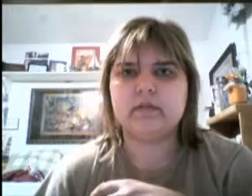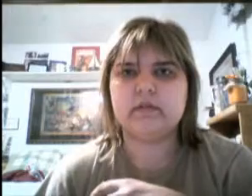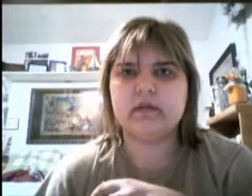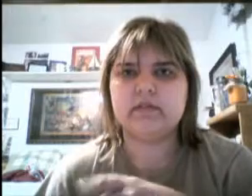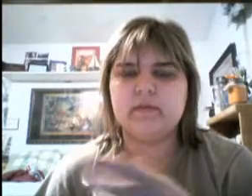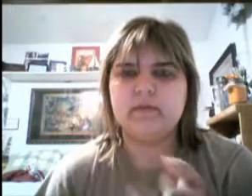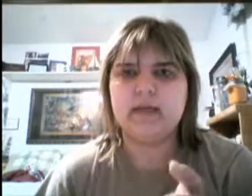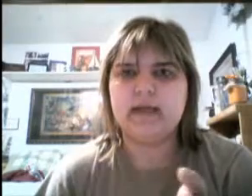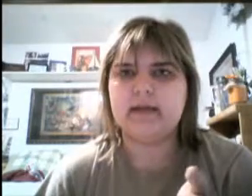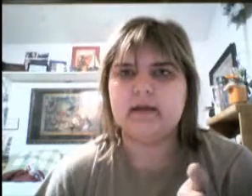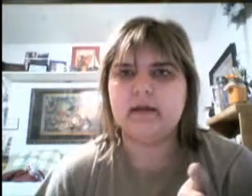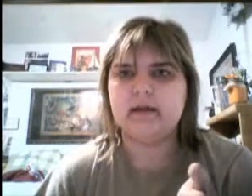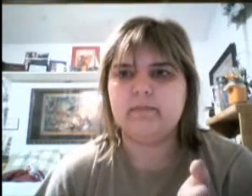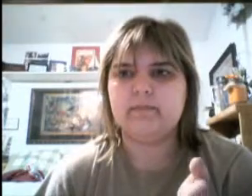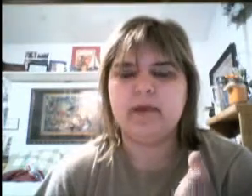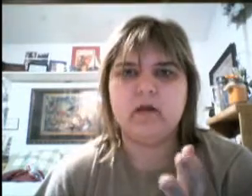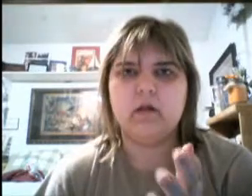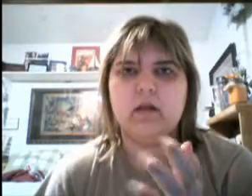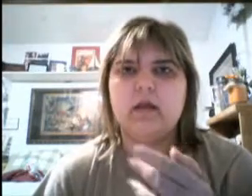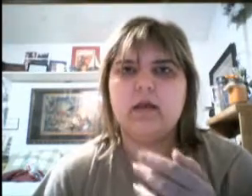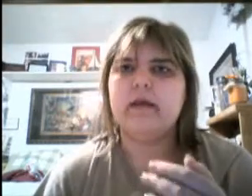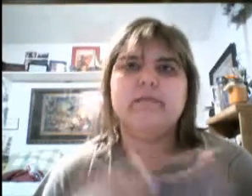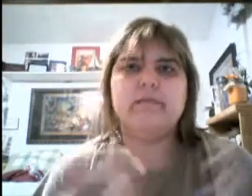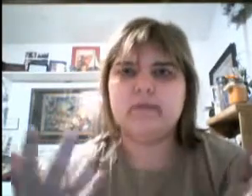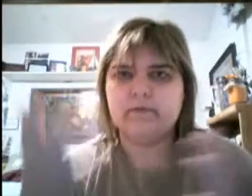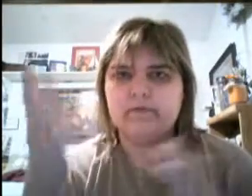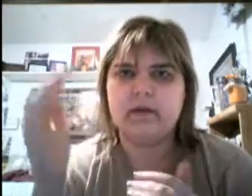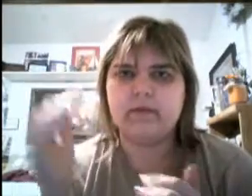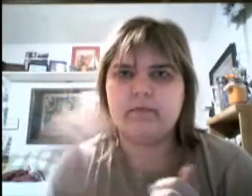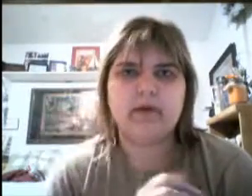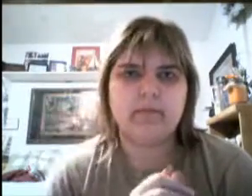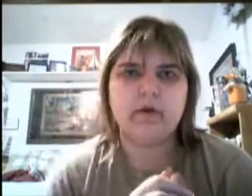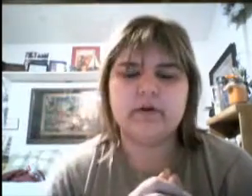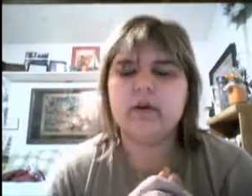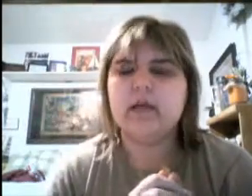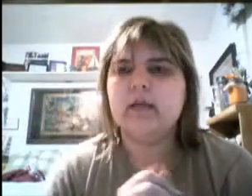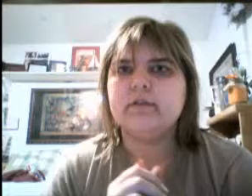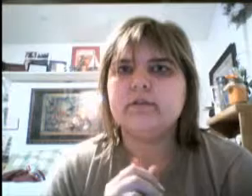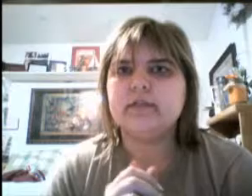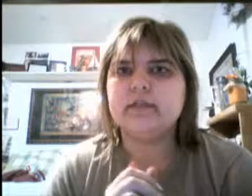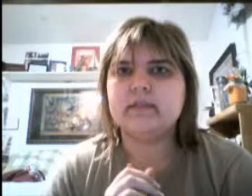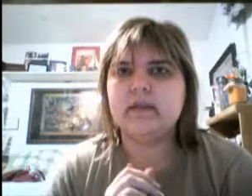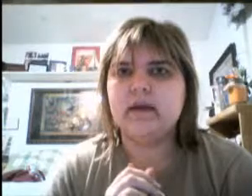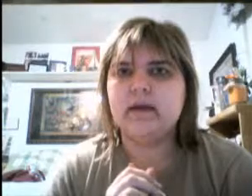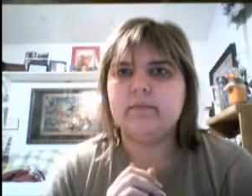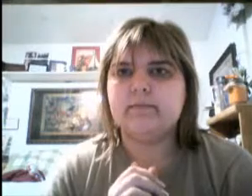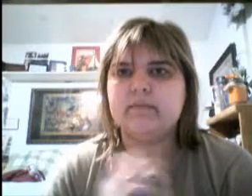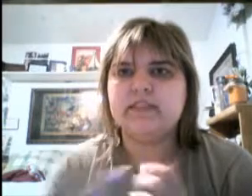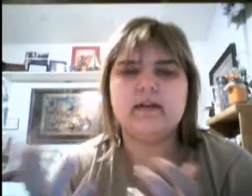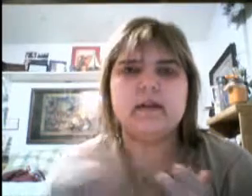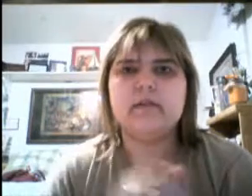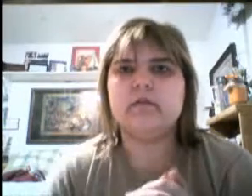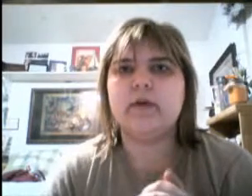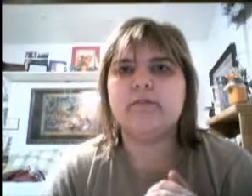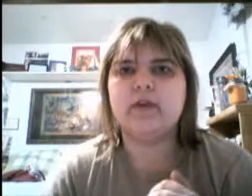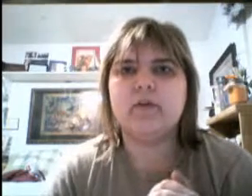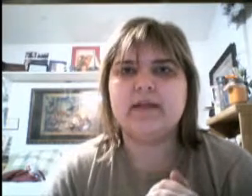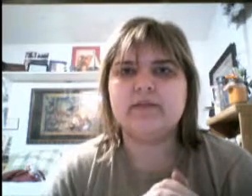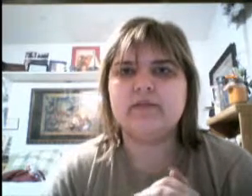going to be playing, um, Belle, uh, Emma from Harry Potter. She's, um, did a quick video message